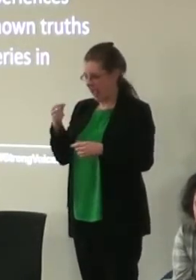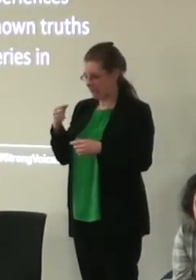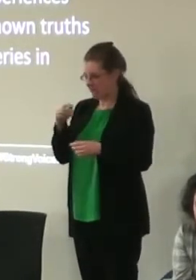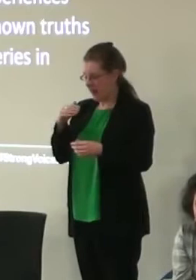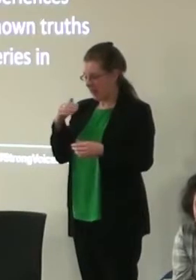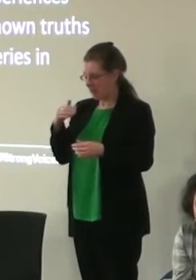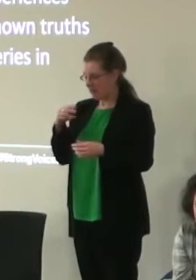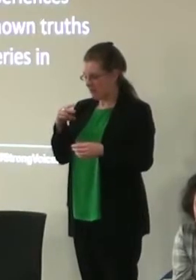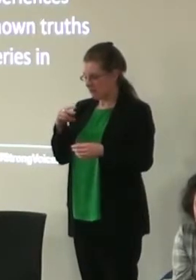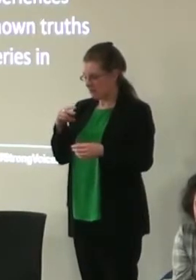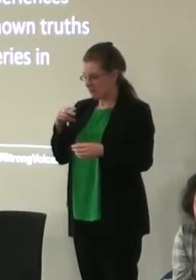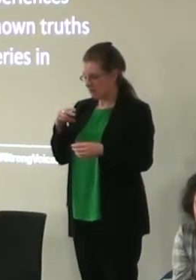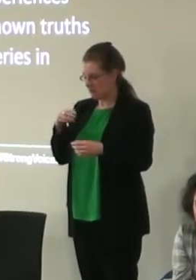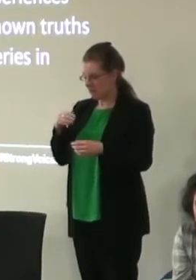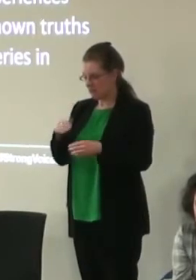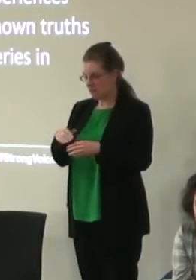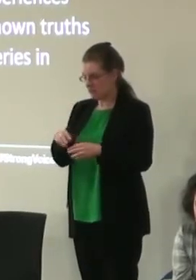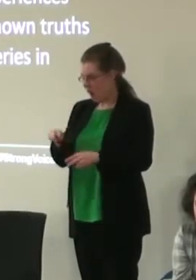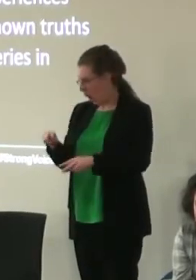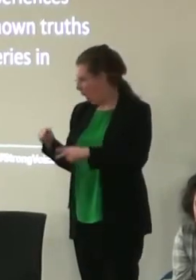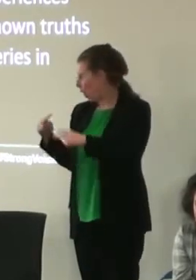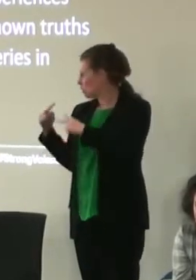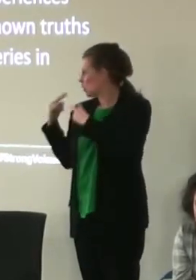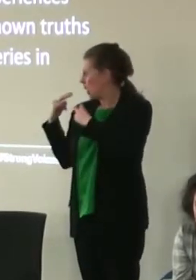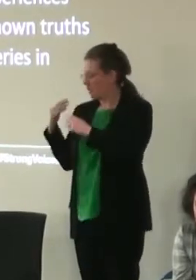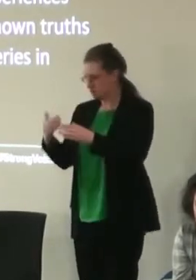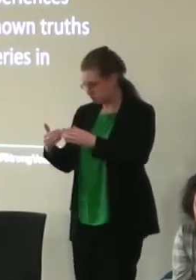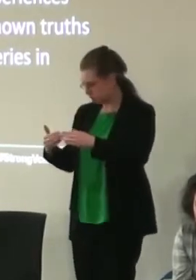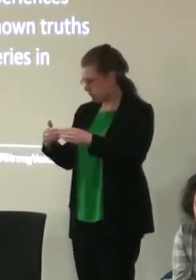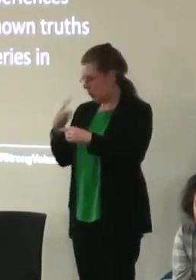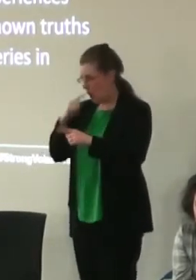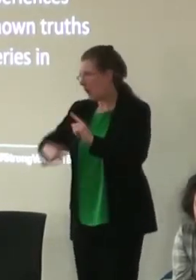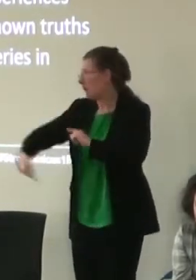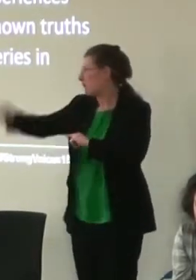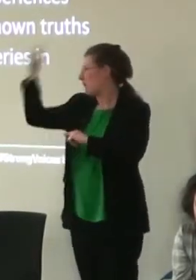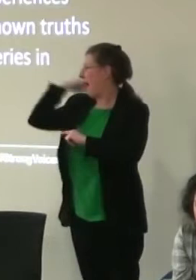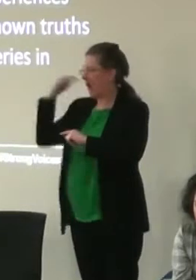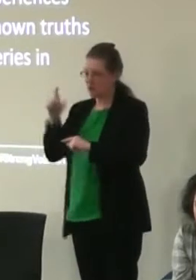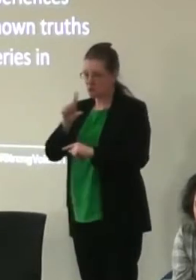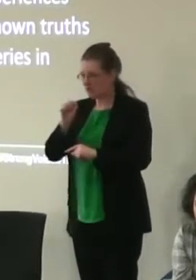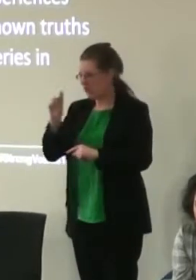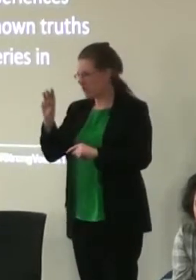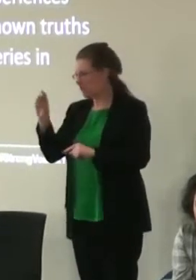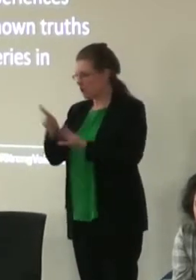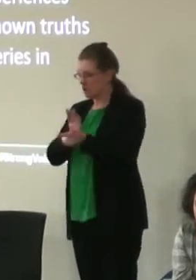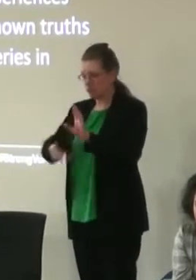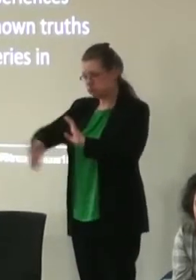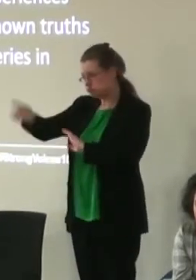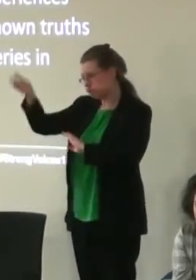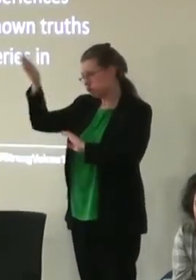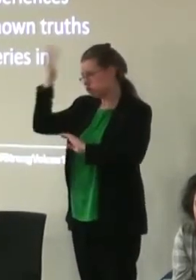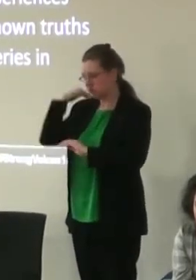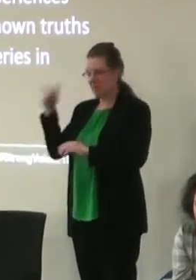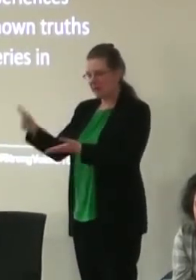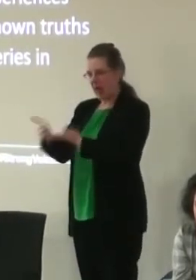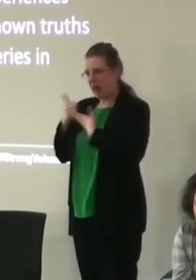reflection, you know, sort of on a macro kind of scale as opposed to just within individual projects because it helped